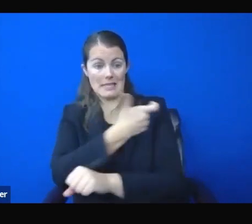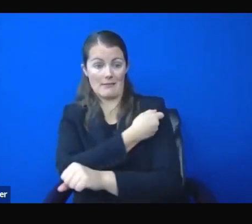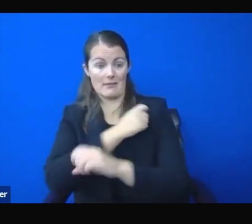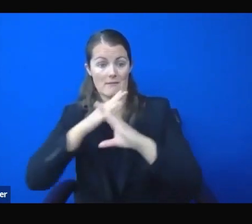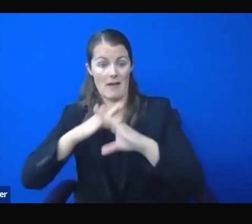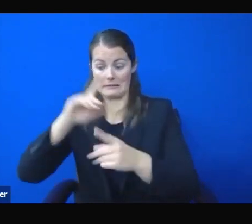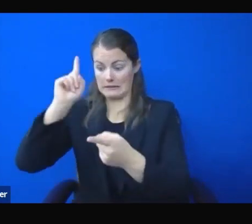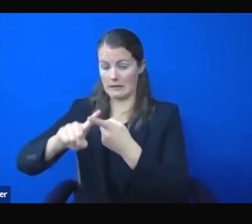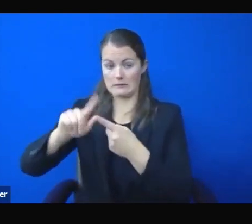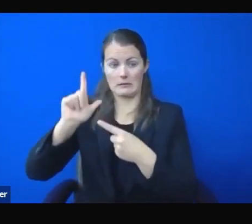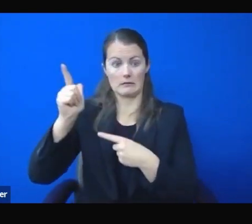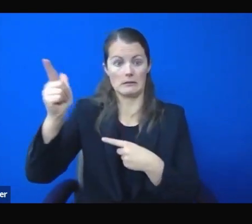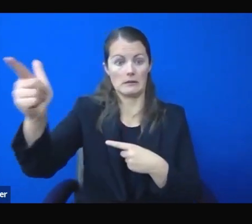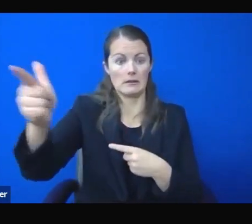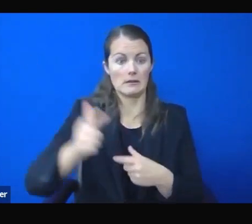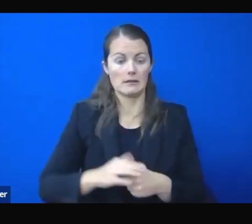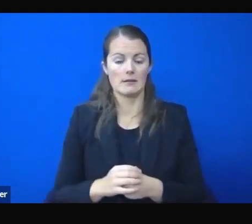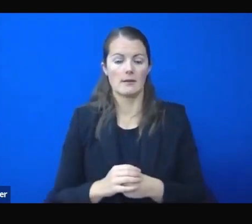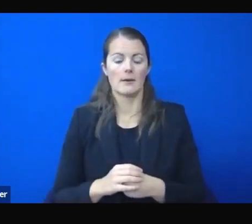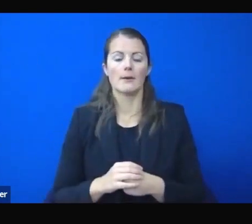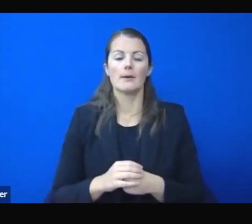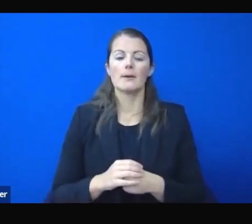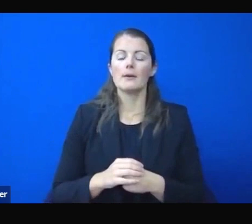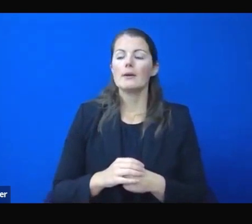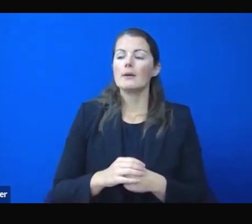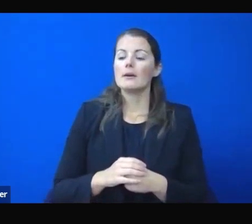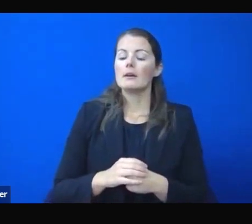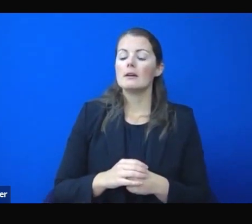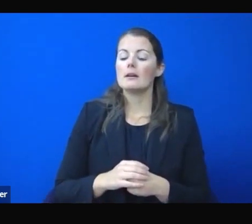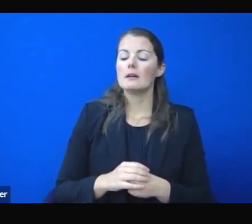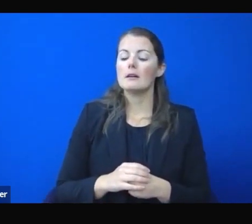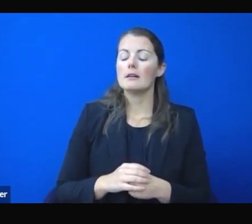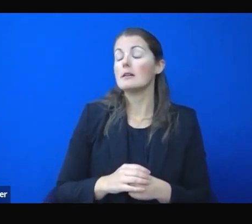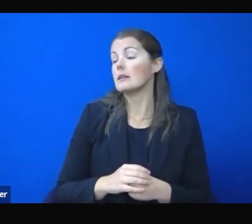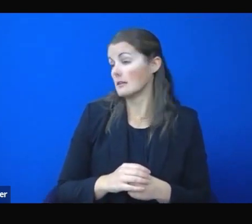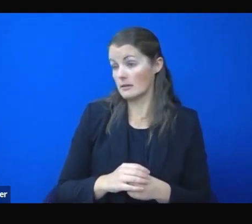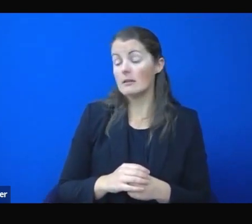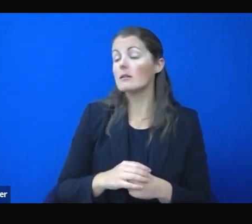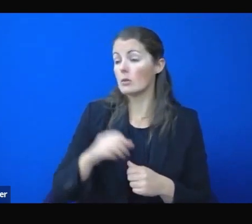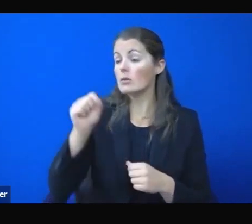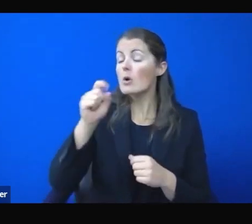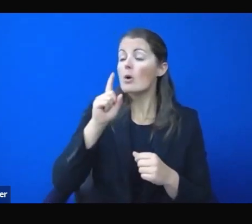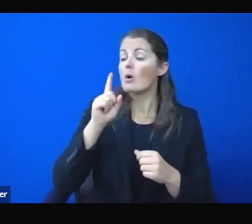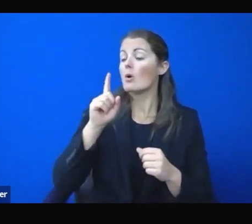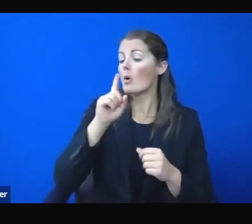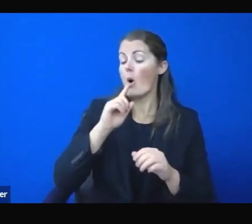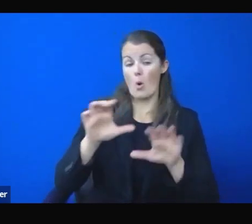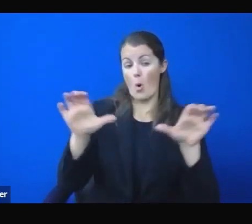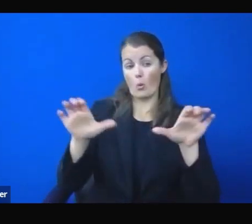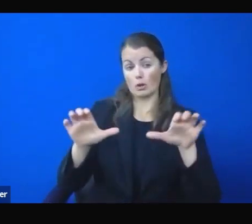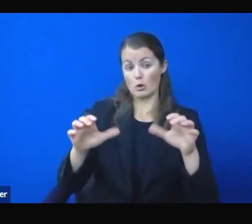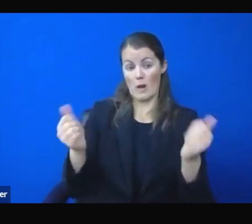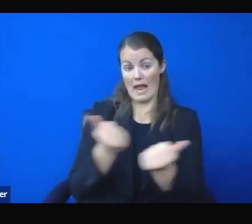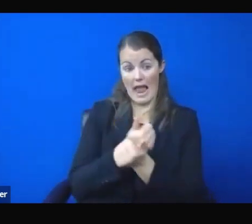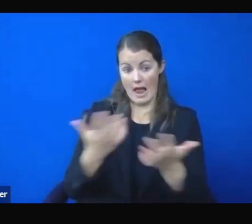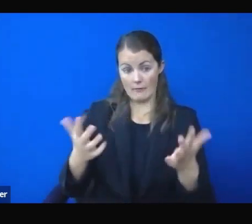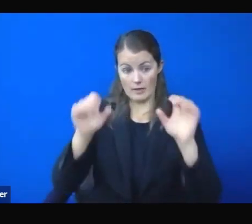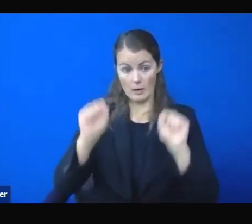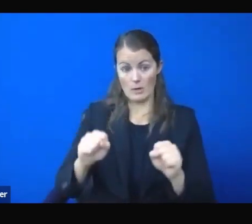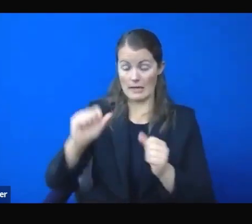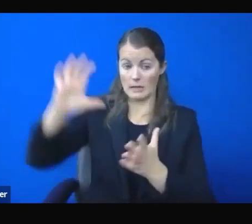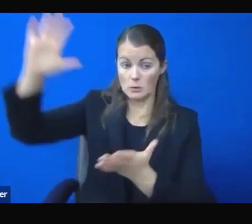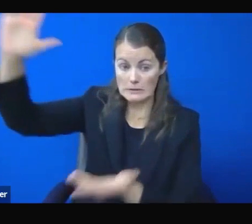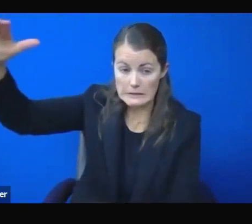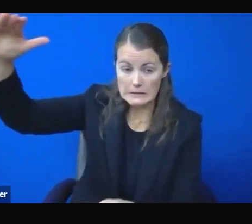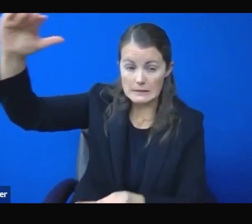and it's unfortunate we can't get more and we're doing everything we can as a state to increase our allocation and to get our